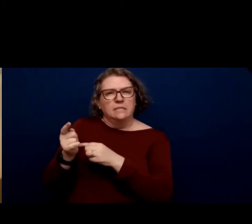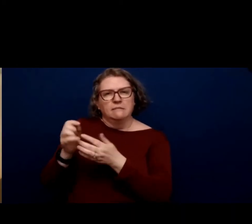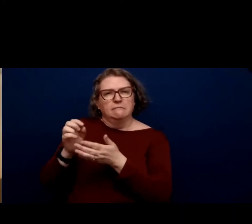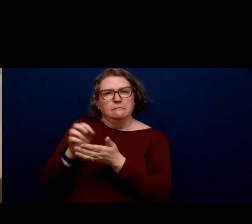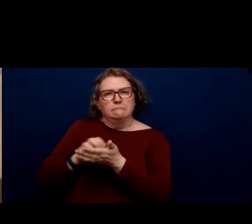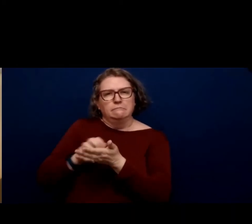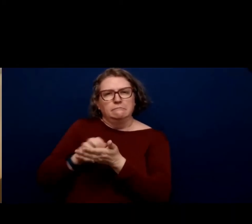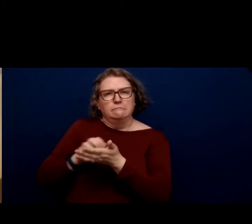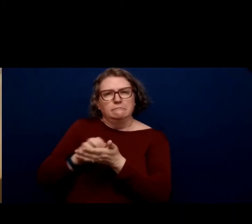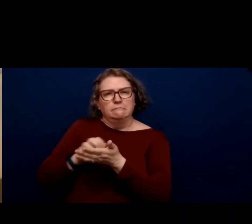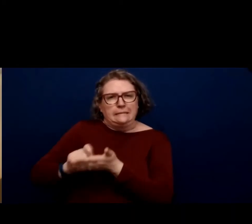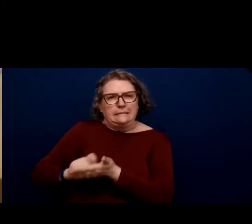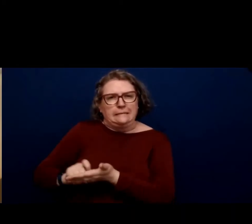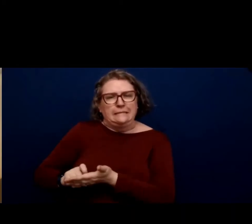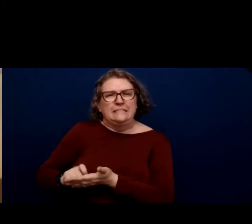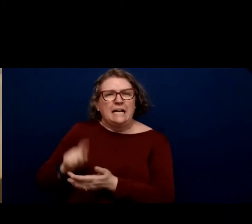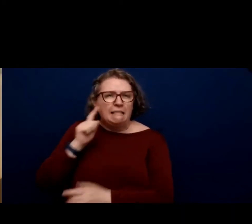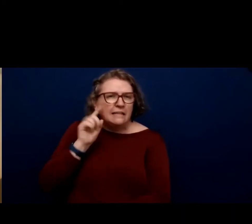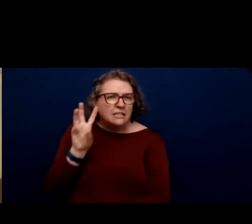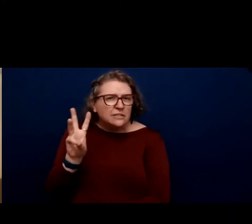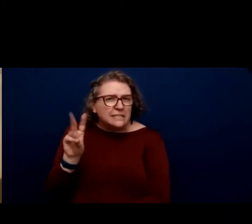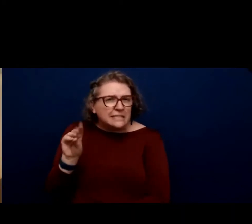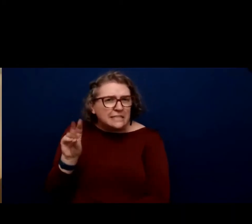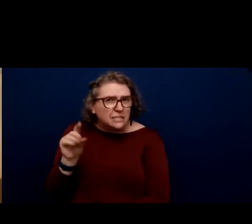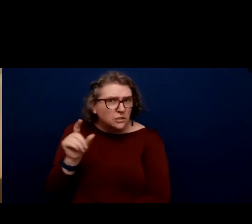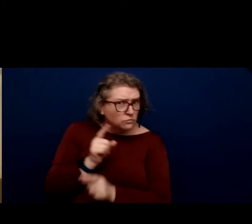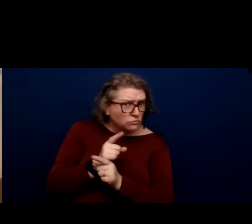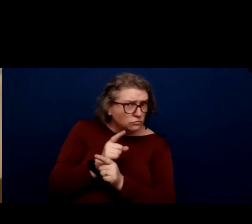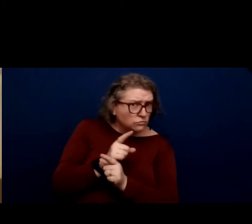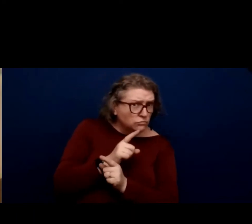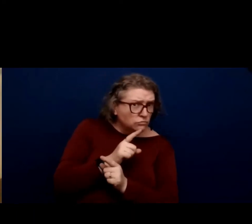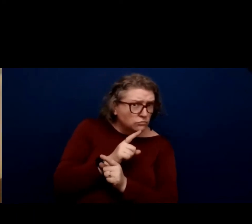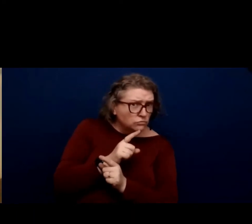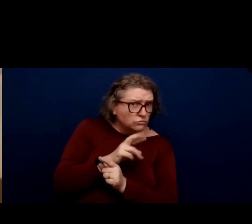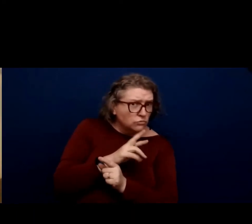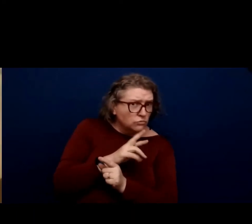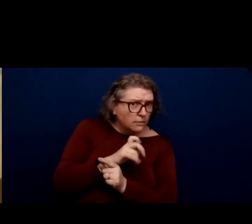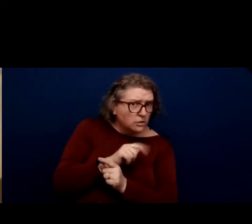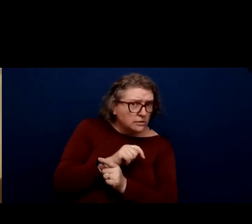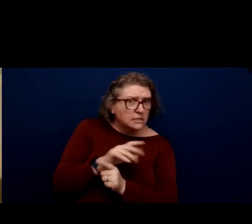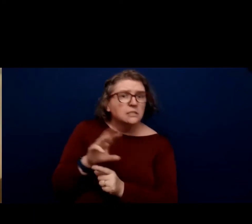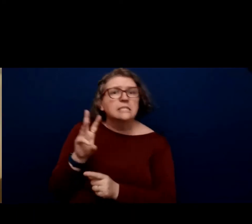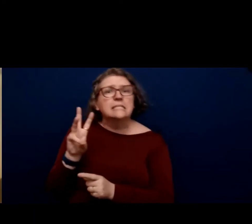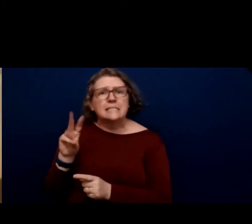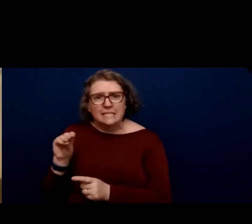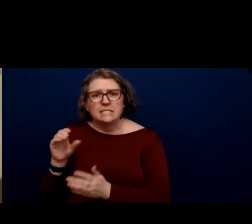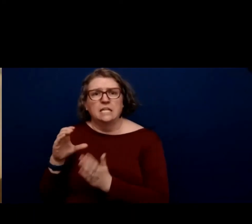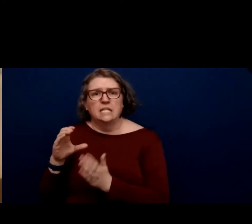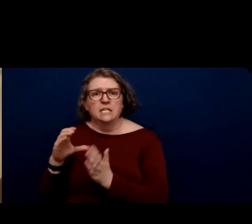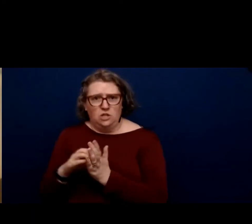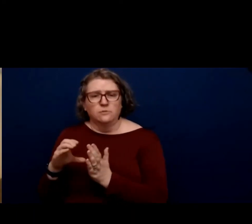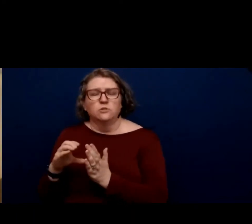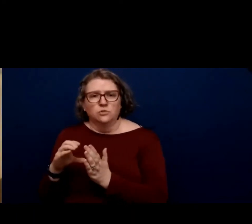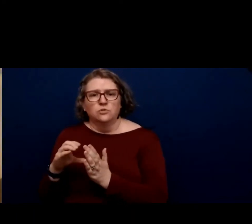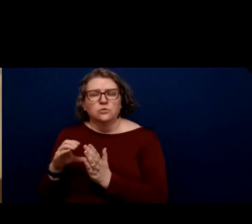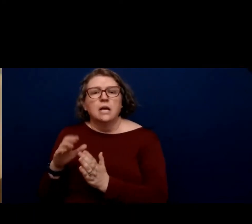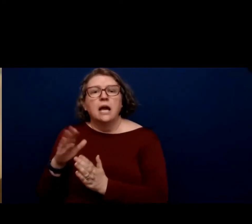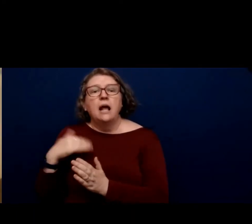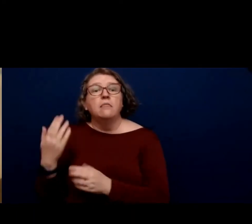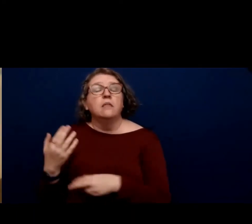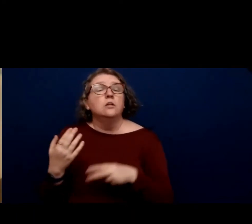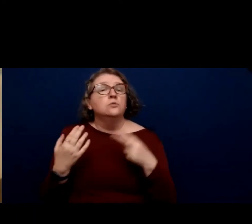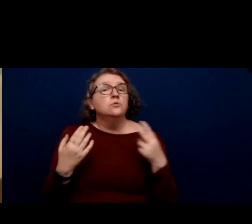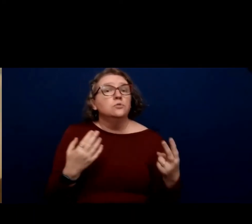about 60 or so, is that right, Robert? Chapters? And there are two round tables